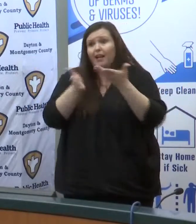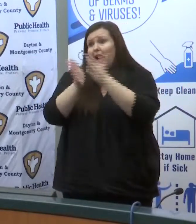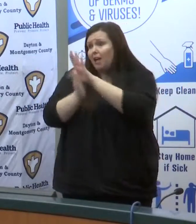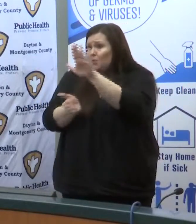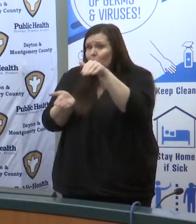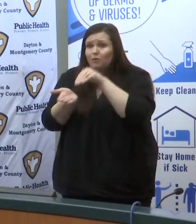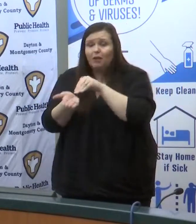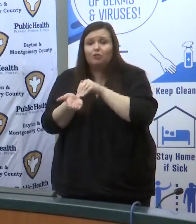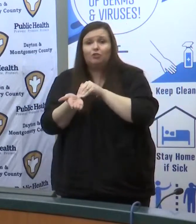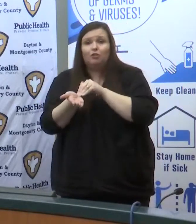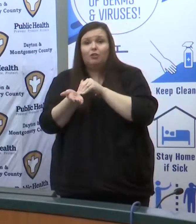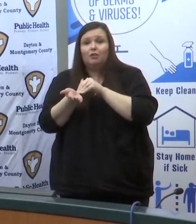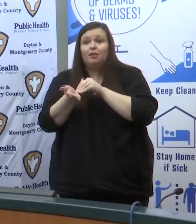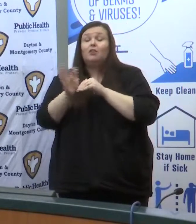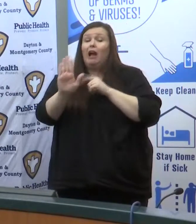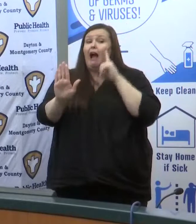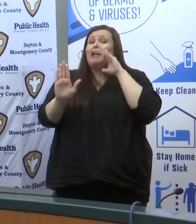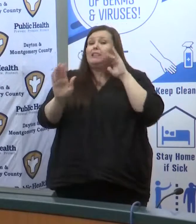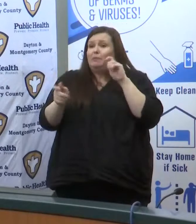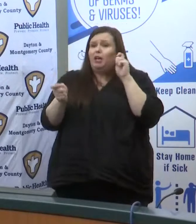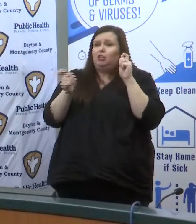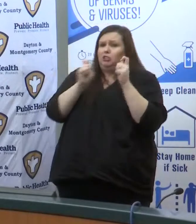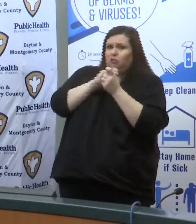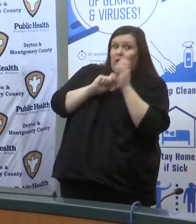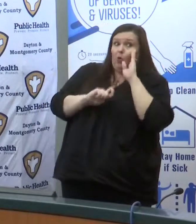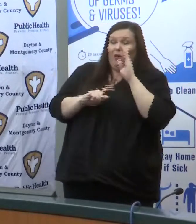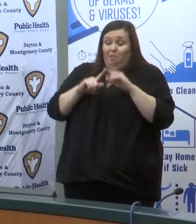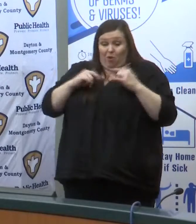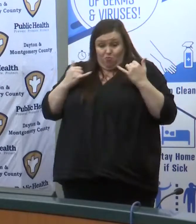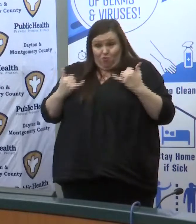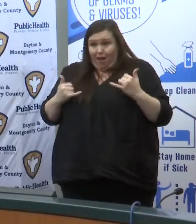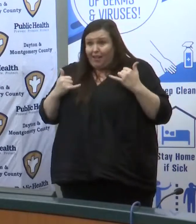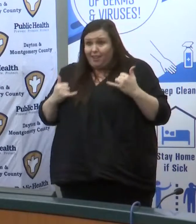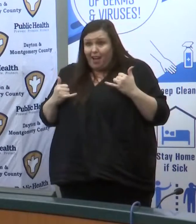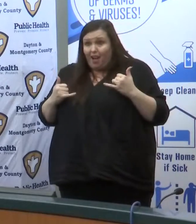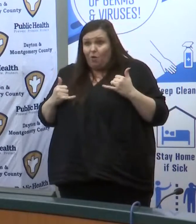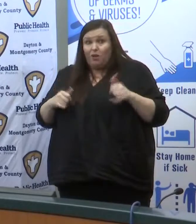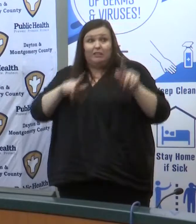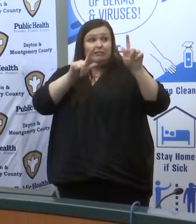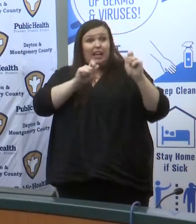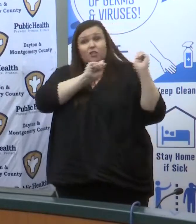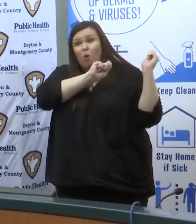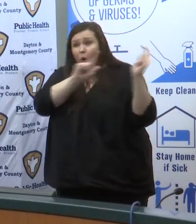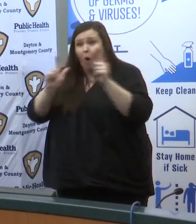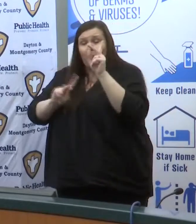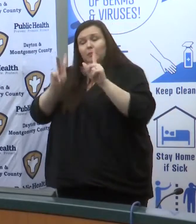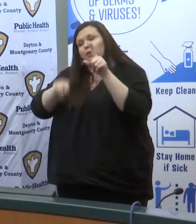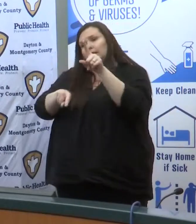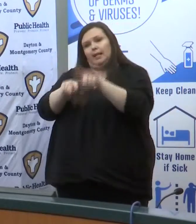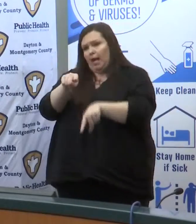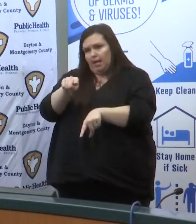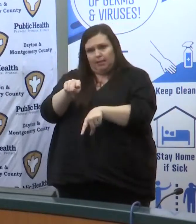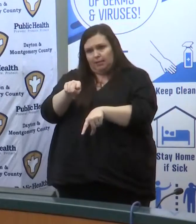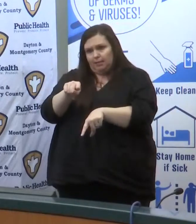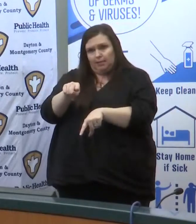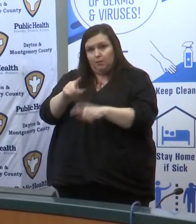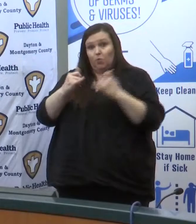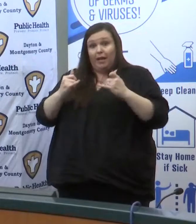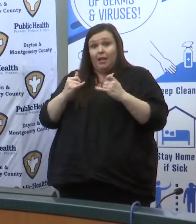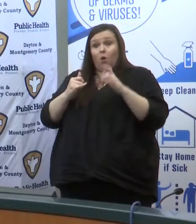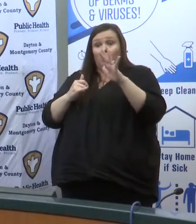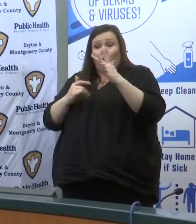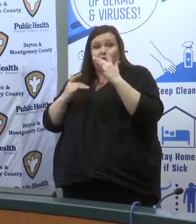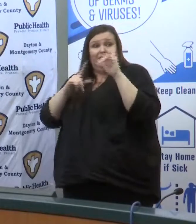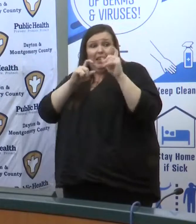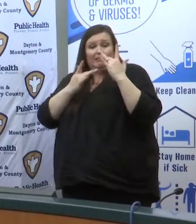anticipate that changing very soon but as of now we cannot test everybody we have to save the tests for the most critical among